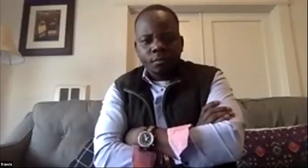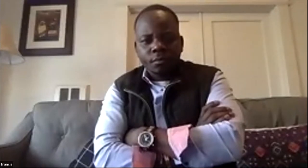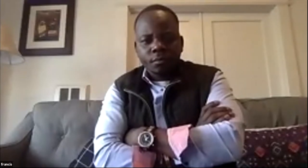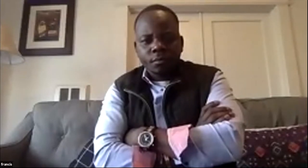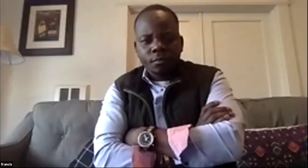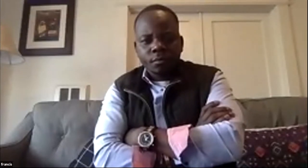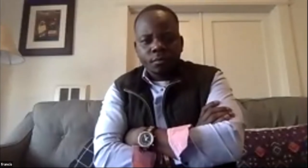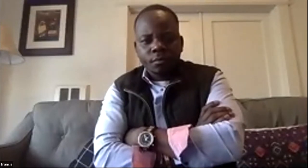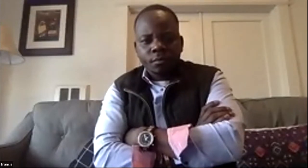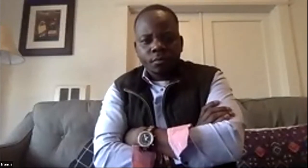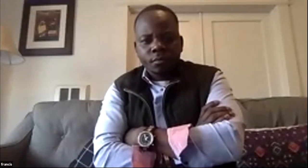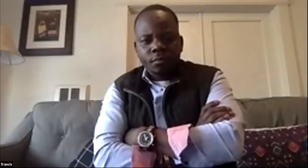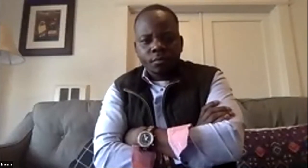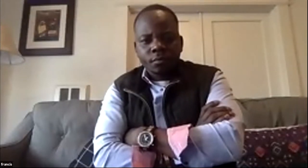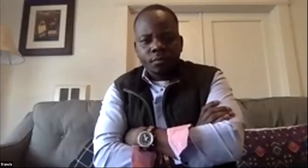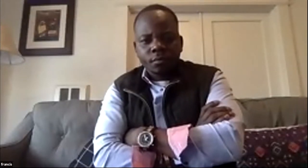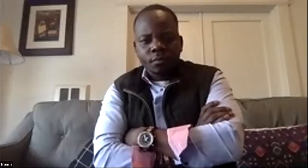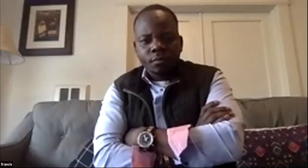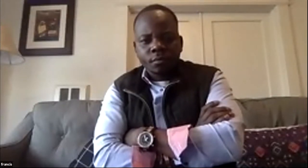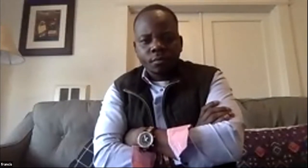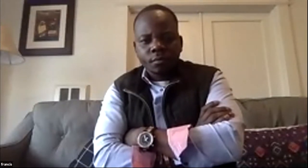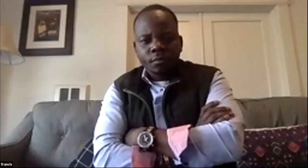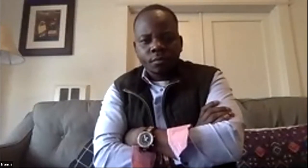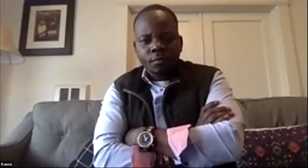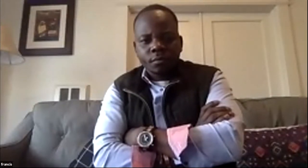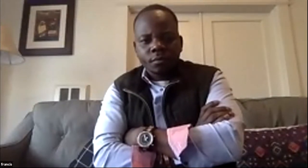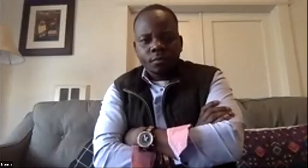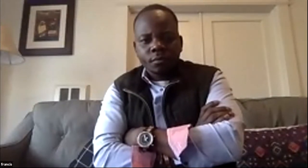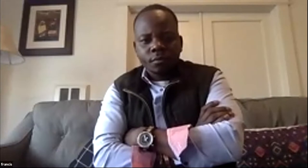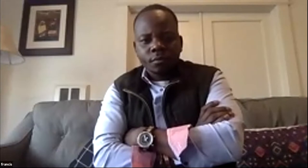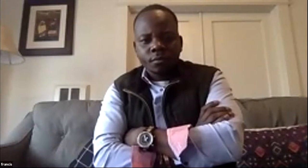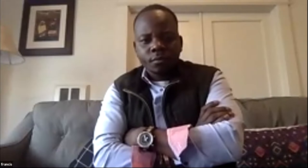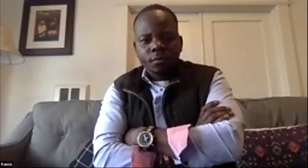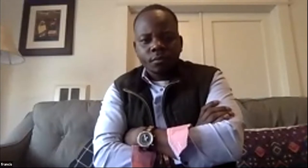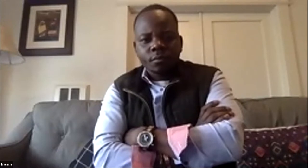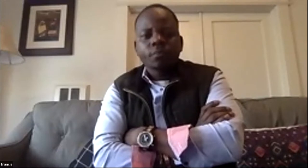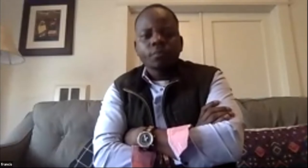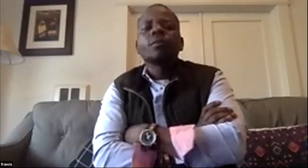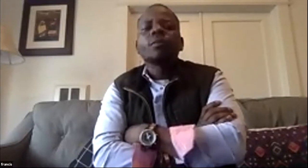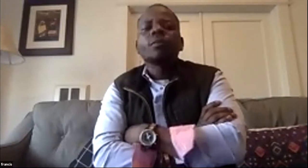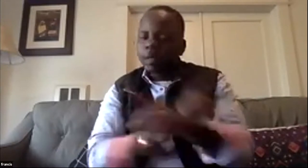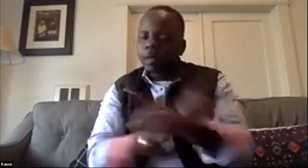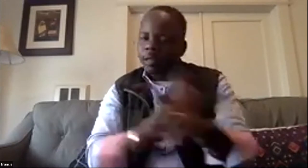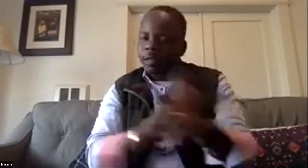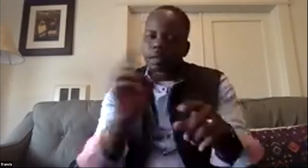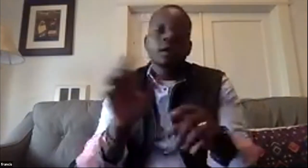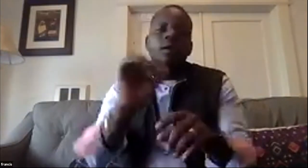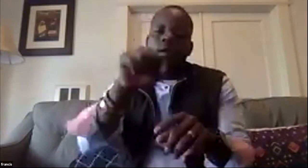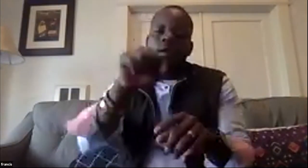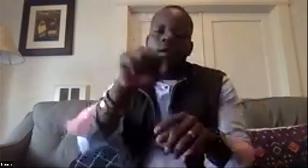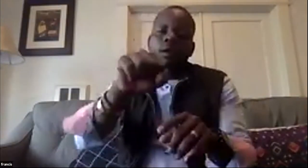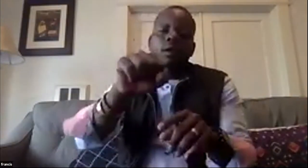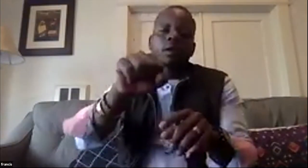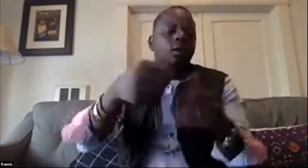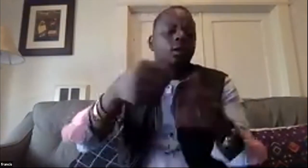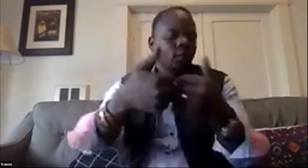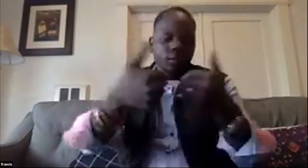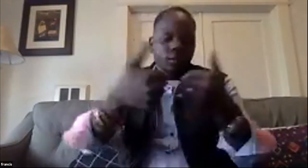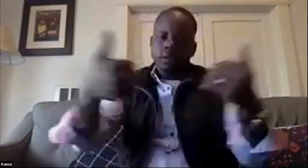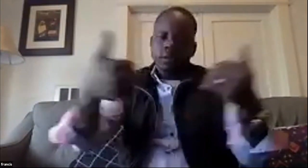school a hospital and a second project with uh uh uh two small safe